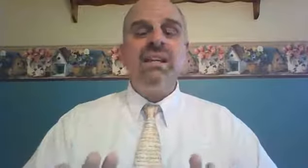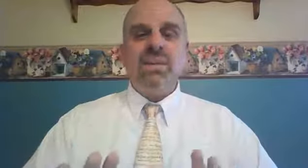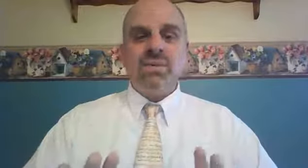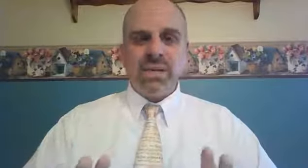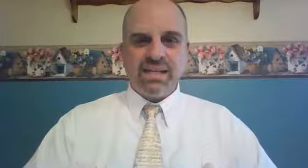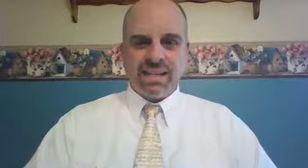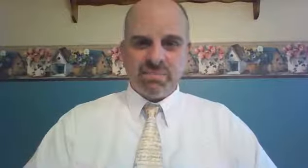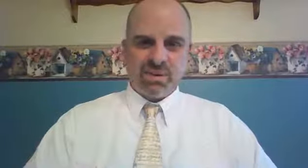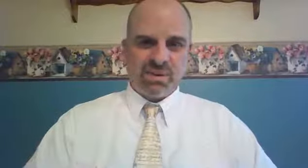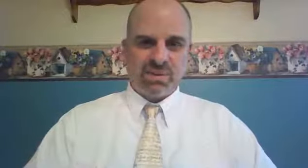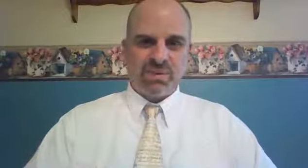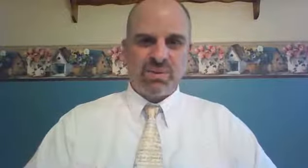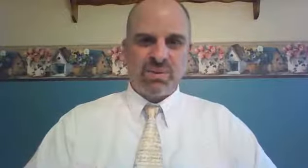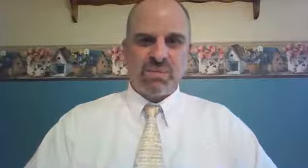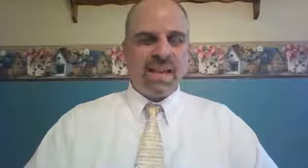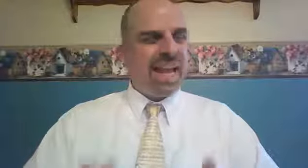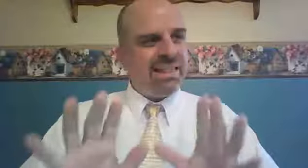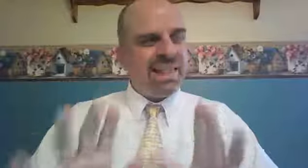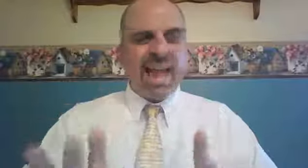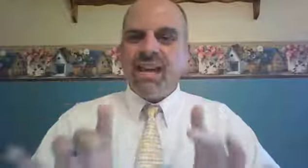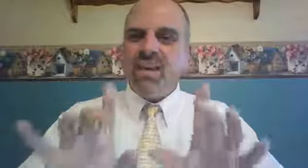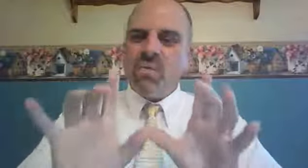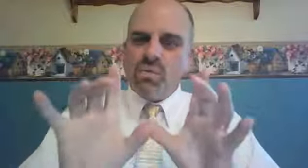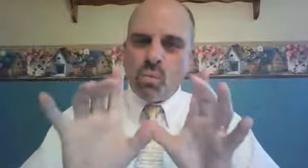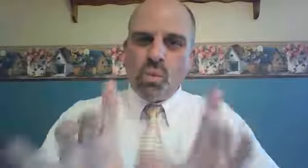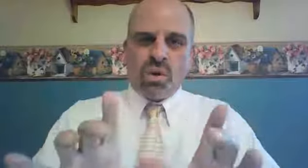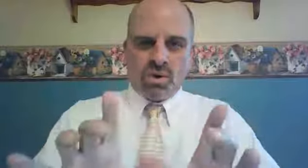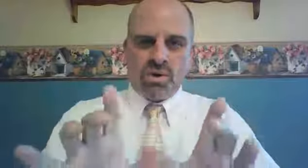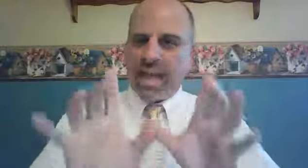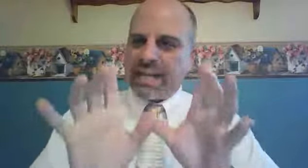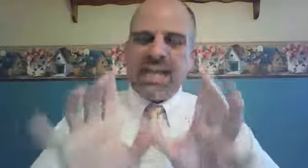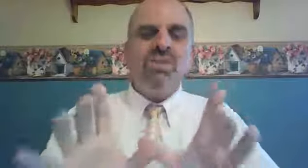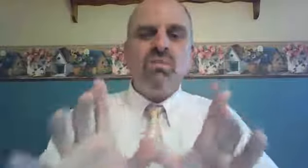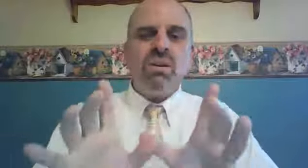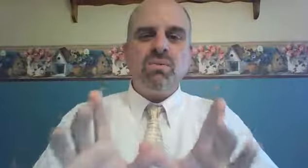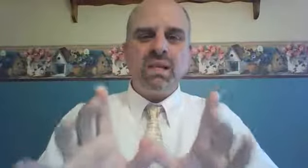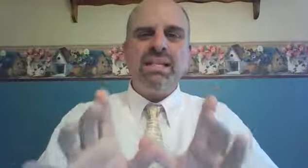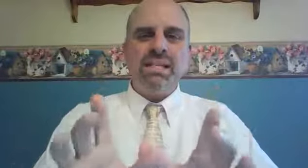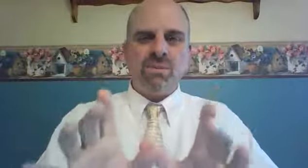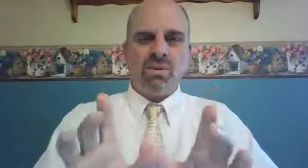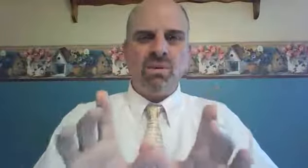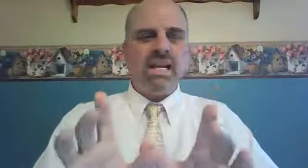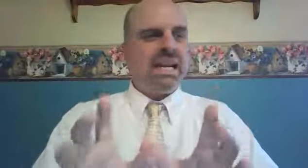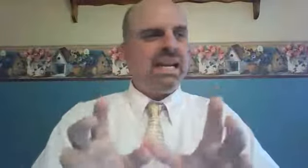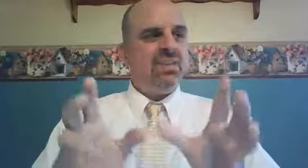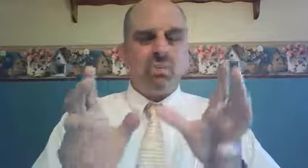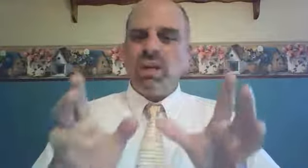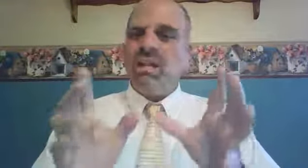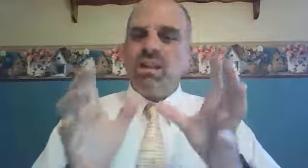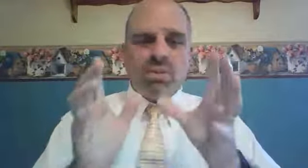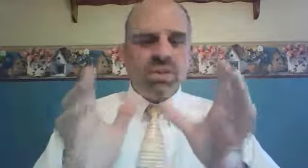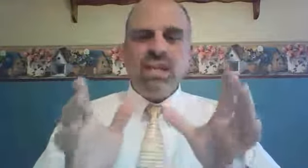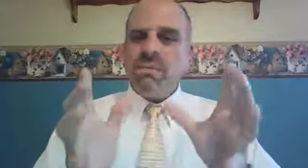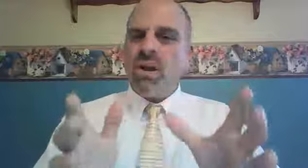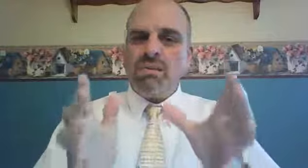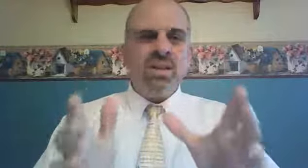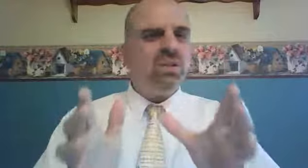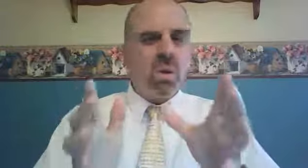redeemers. And that word, that kinsman redeemer, is really the theme of this